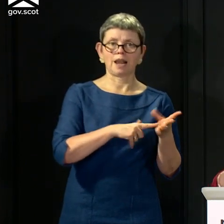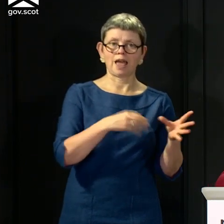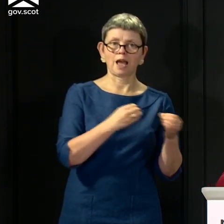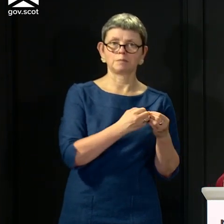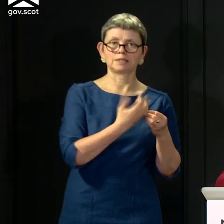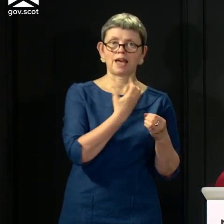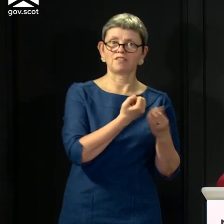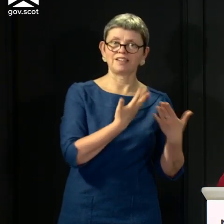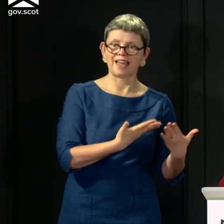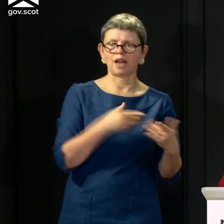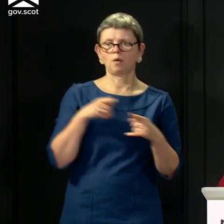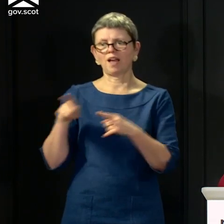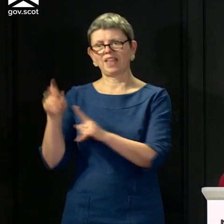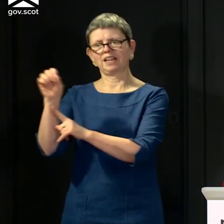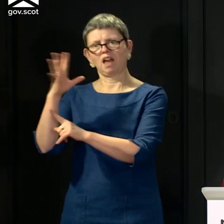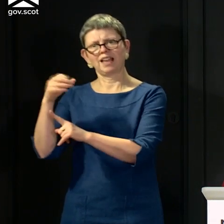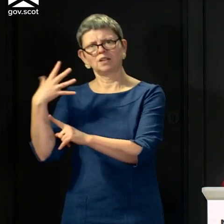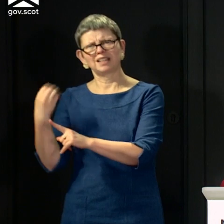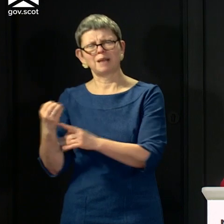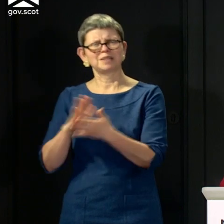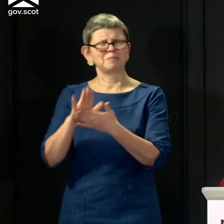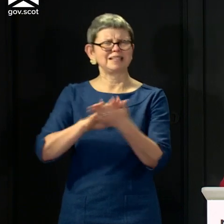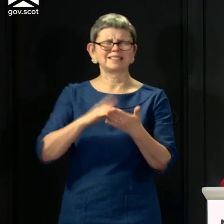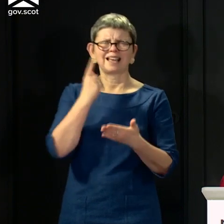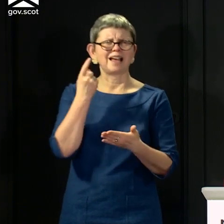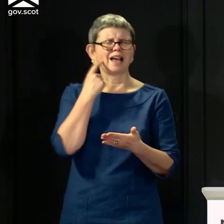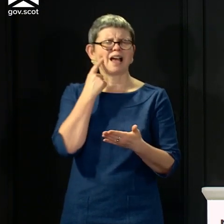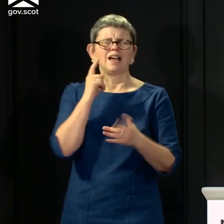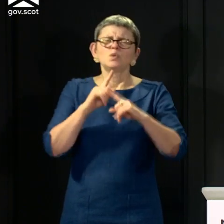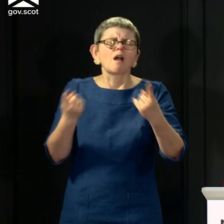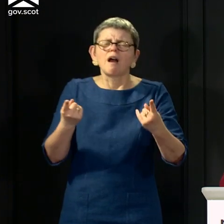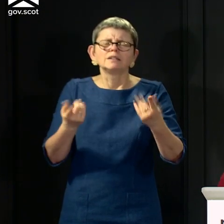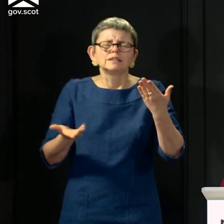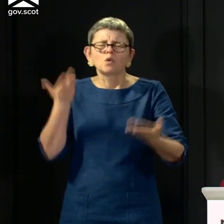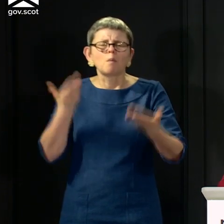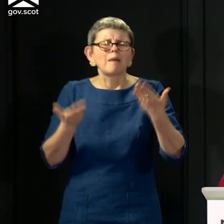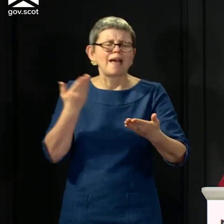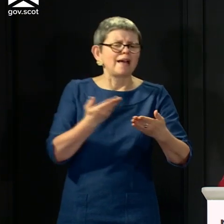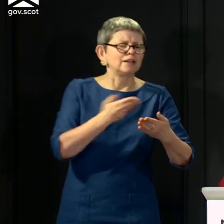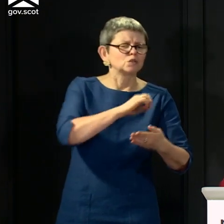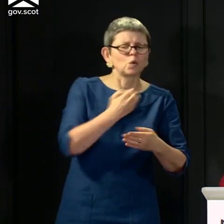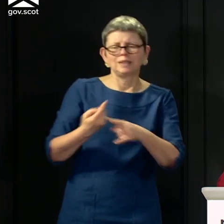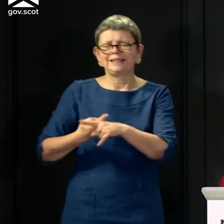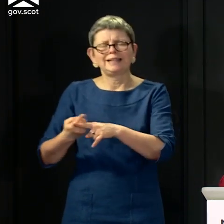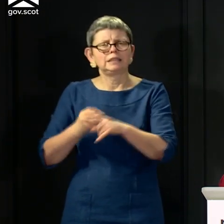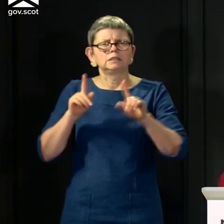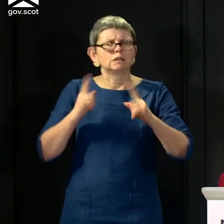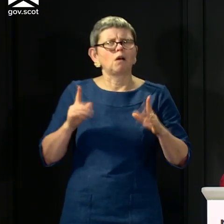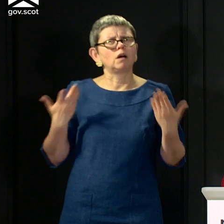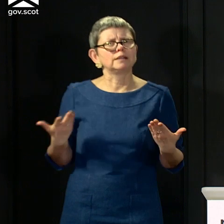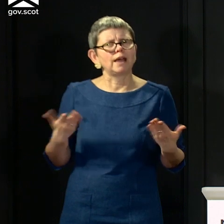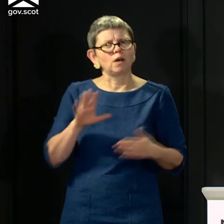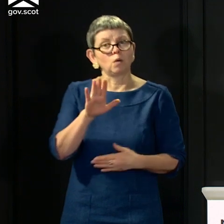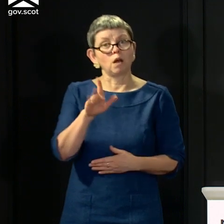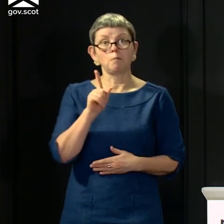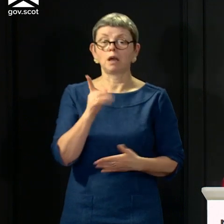of, I think these comparisons probably become less, if they were ever that significant, become less significant. What's important to me is that